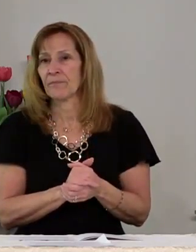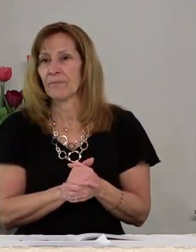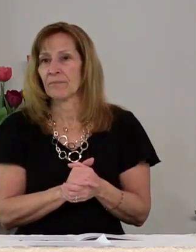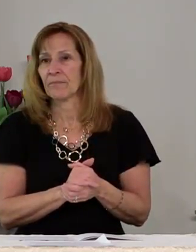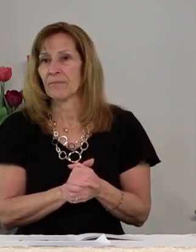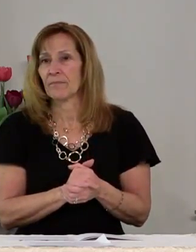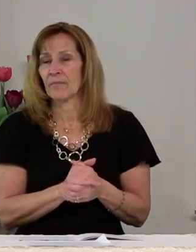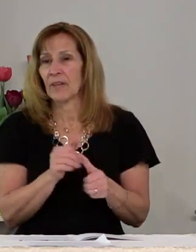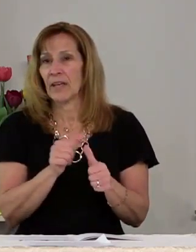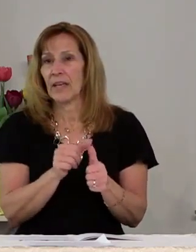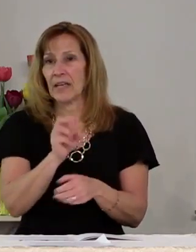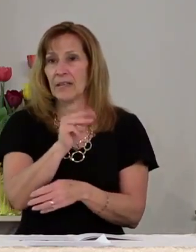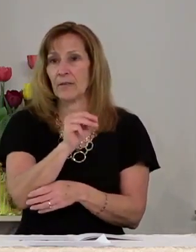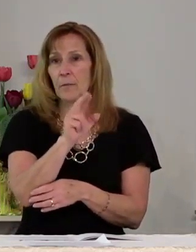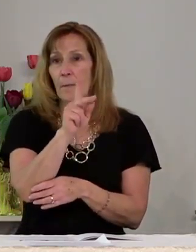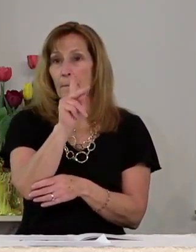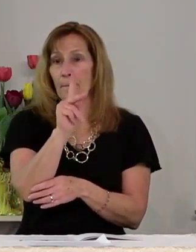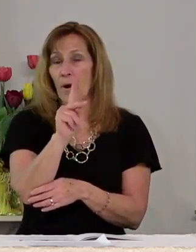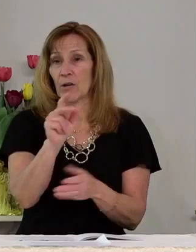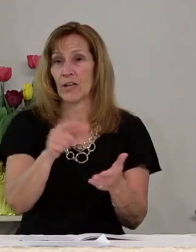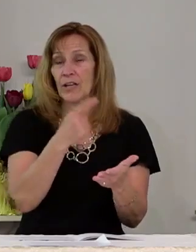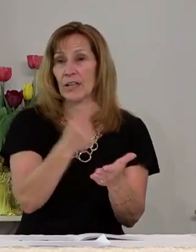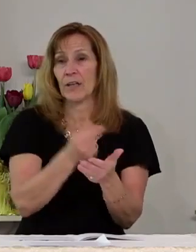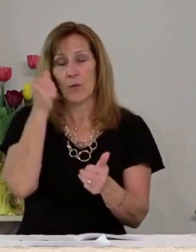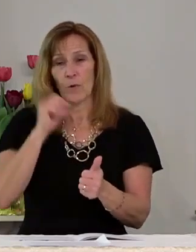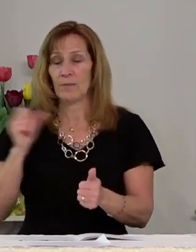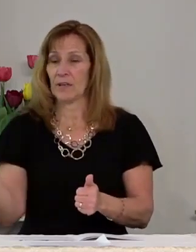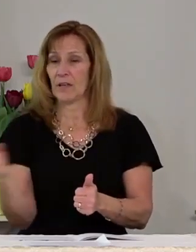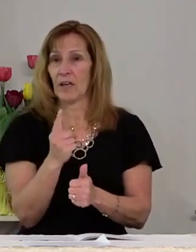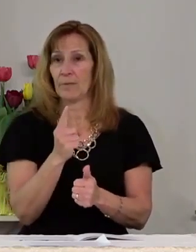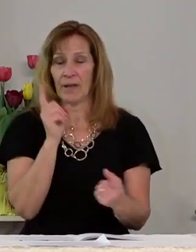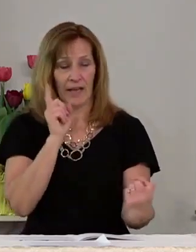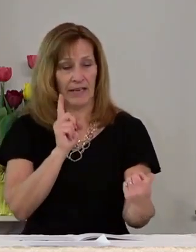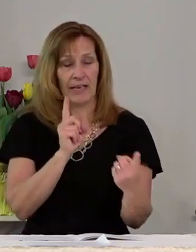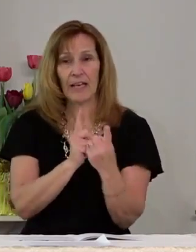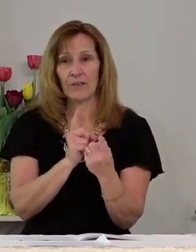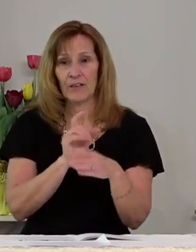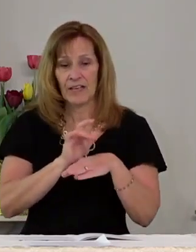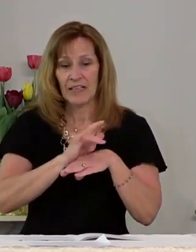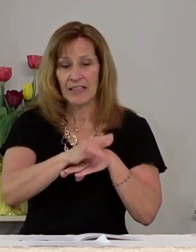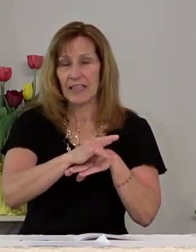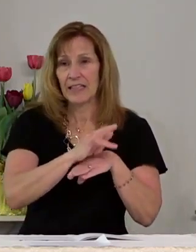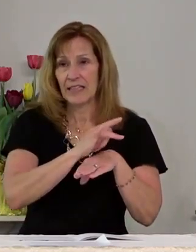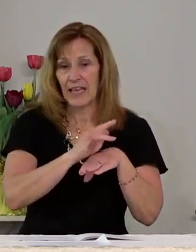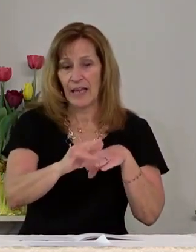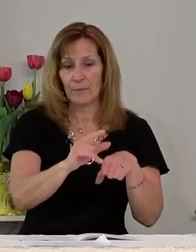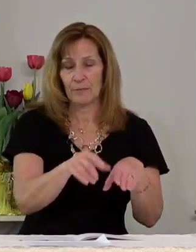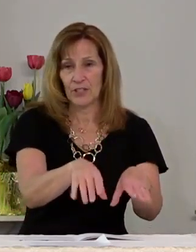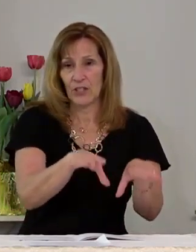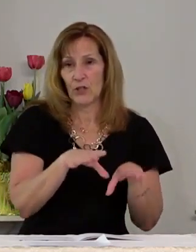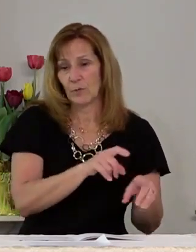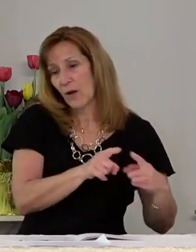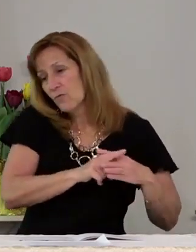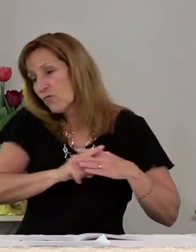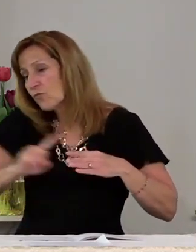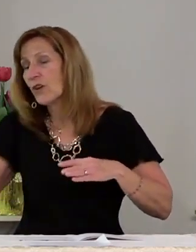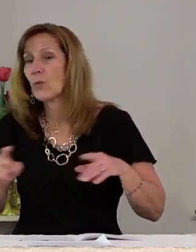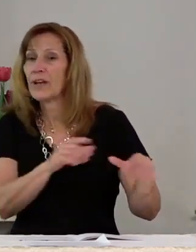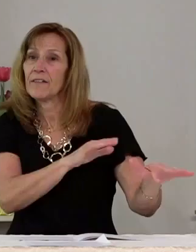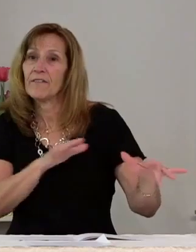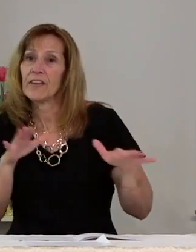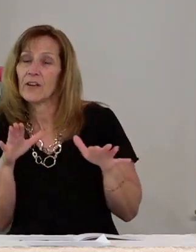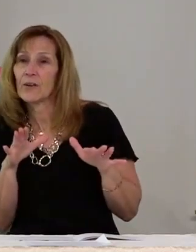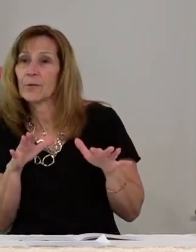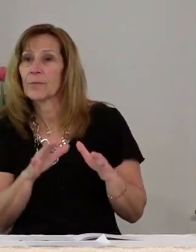In Mark's Gospel the women come and encounter the empty tomb and run away in fear.